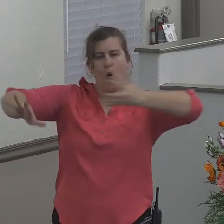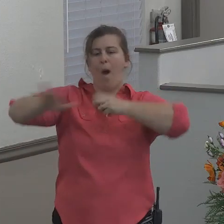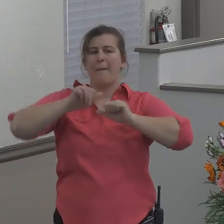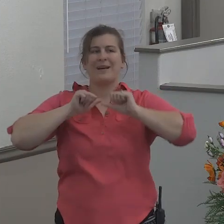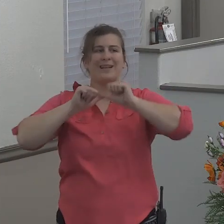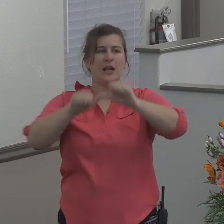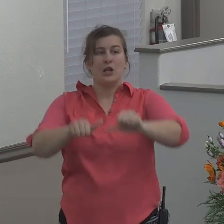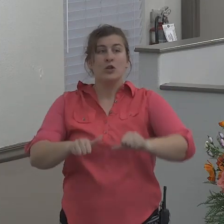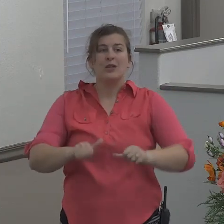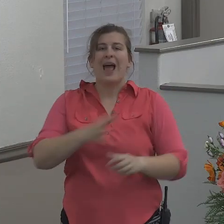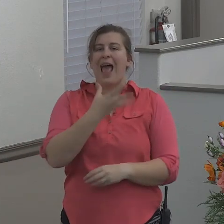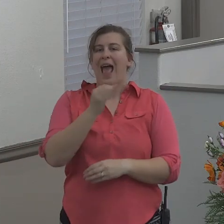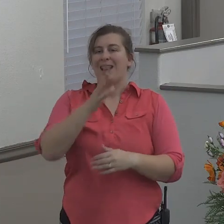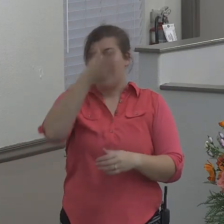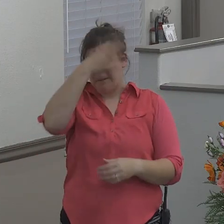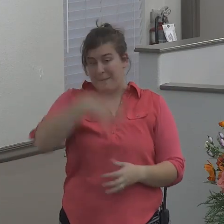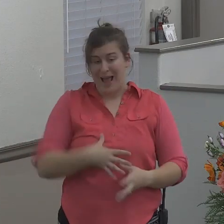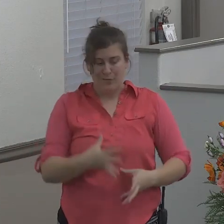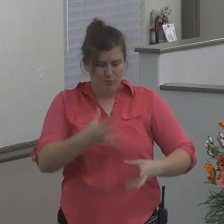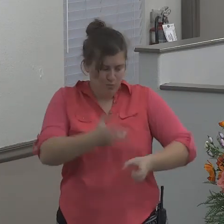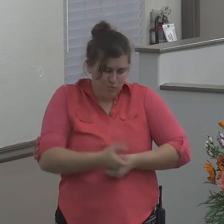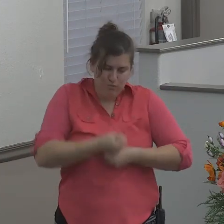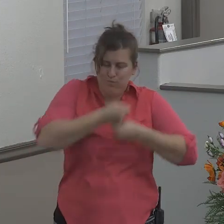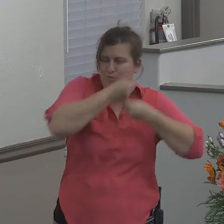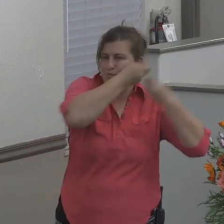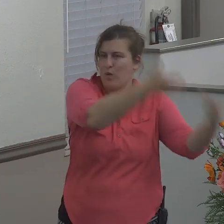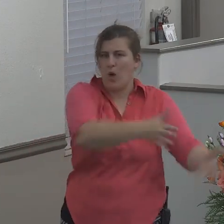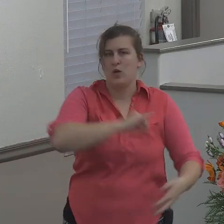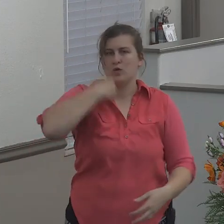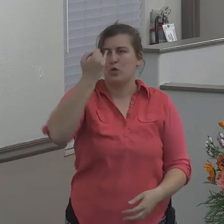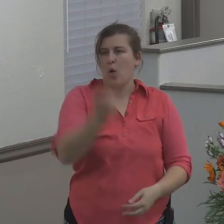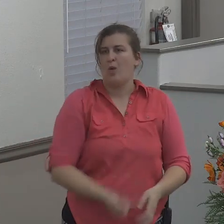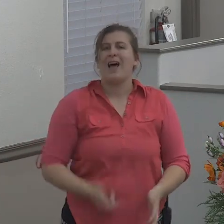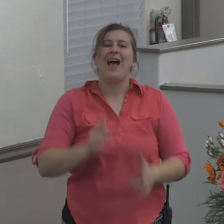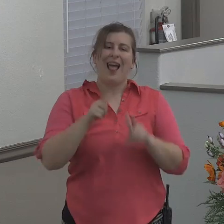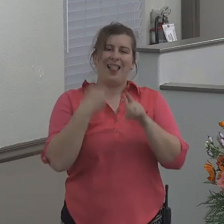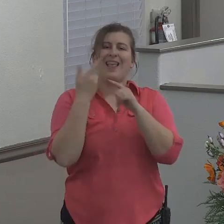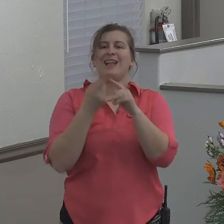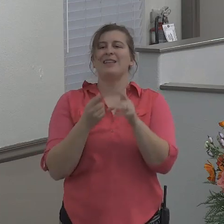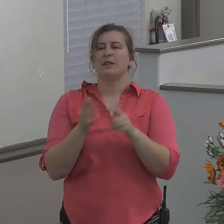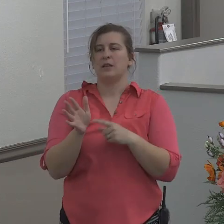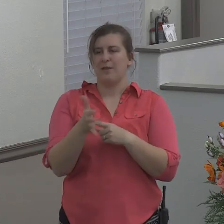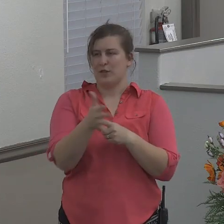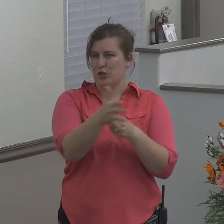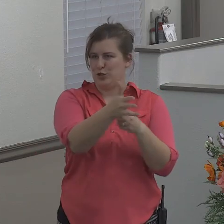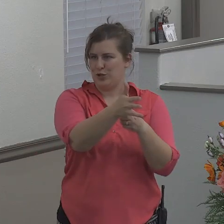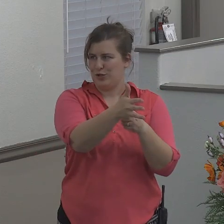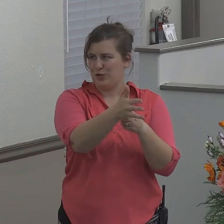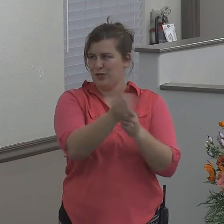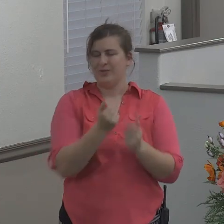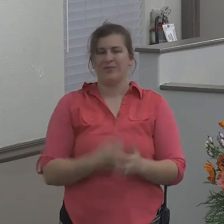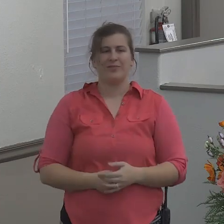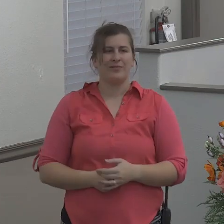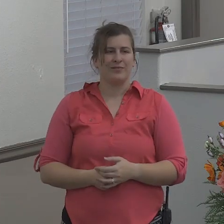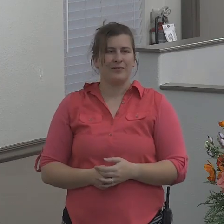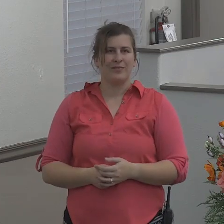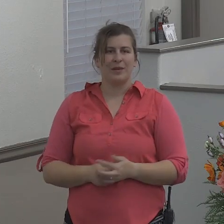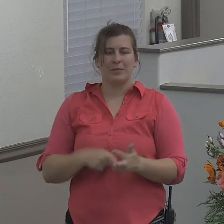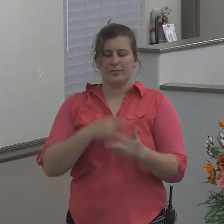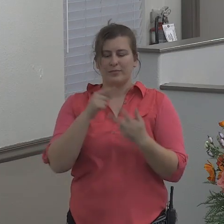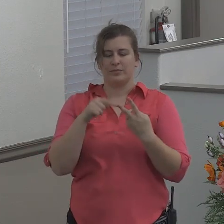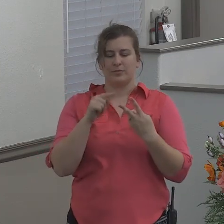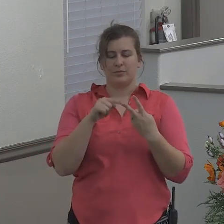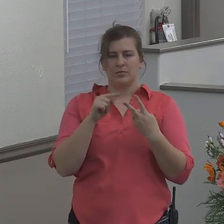Jonah overboard. And here enters the fish. Which brings me to my second point.